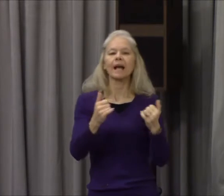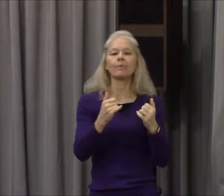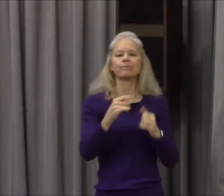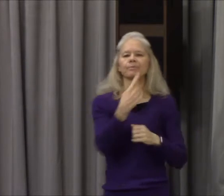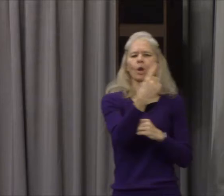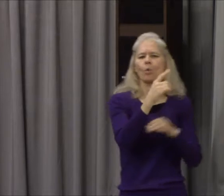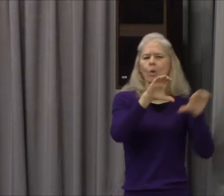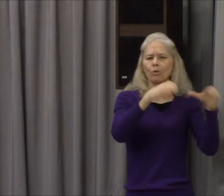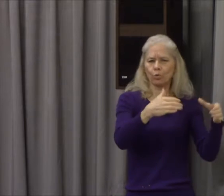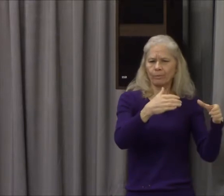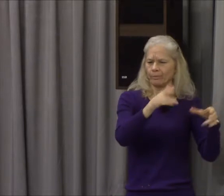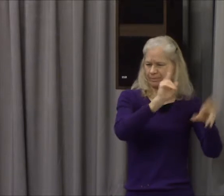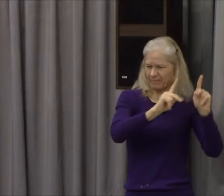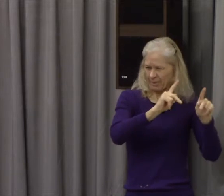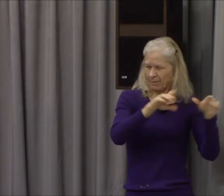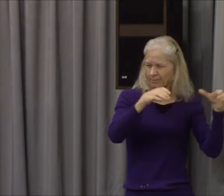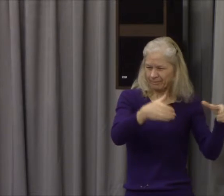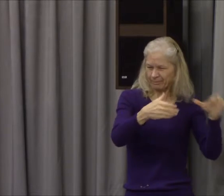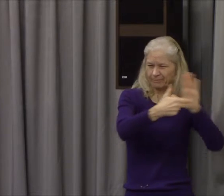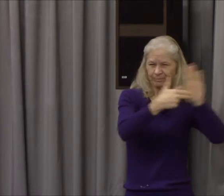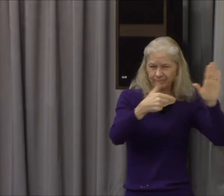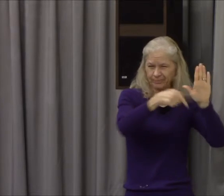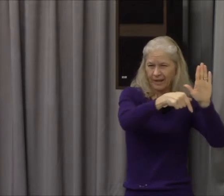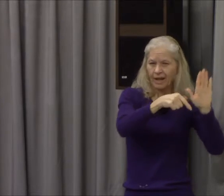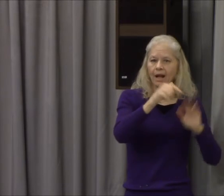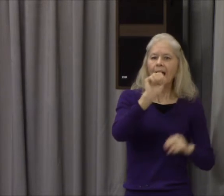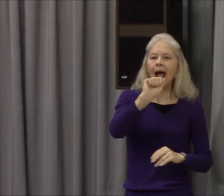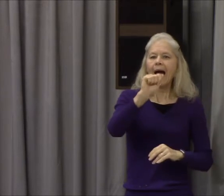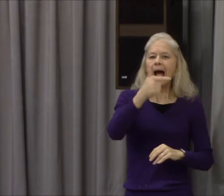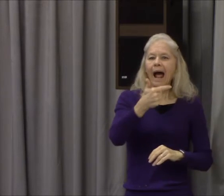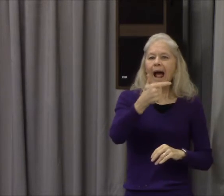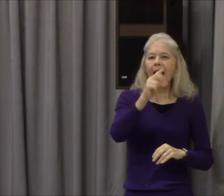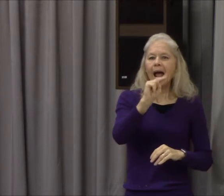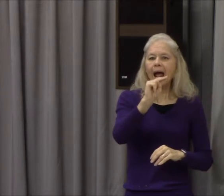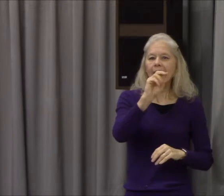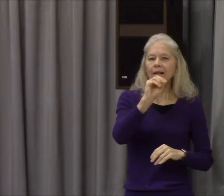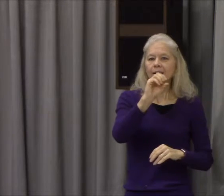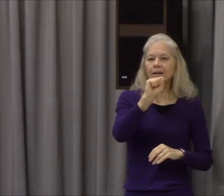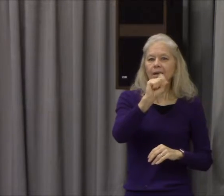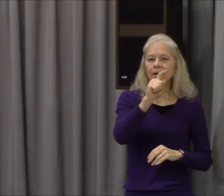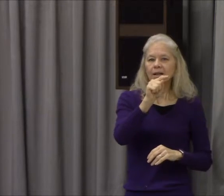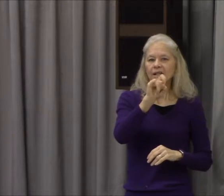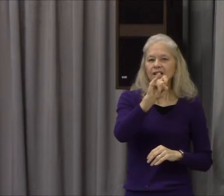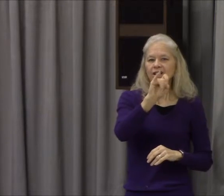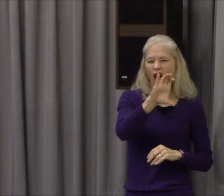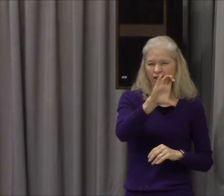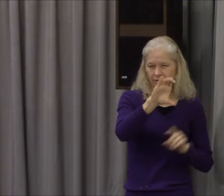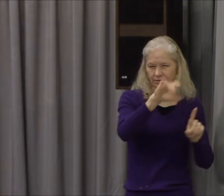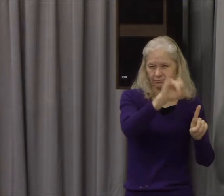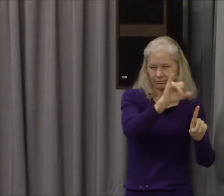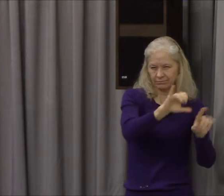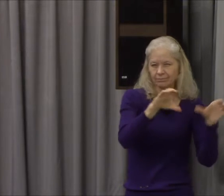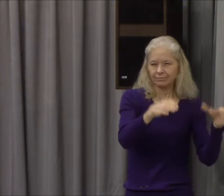because if there is a God, then he's greater than us and we're only human.